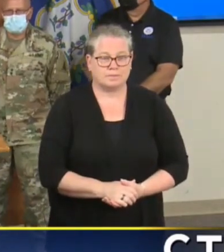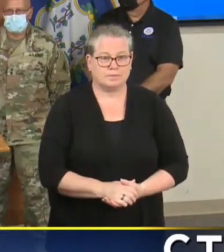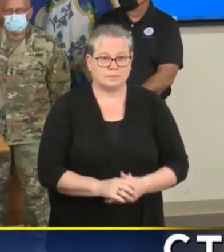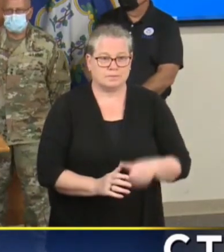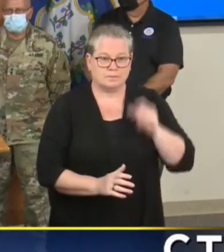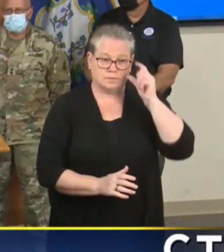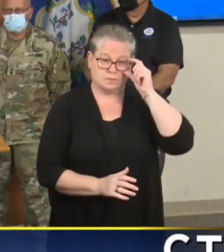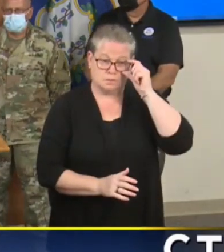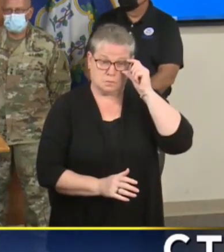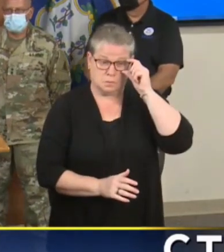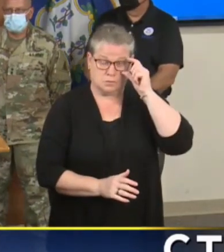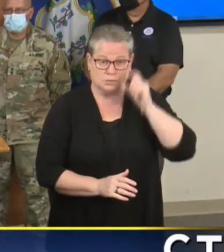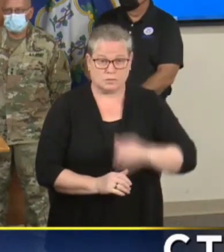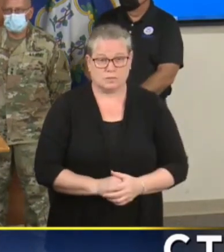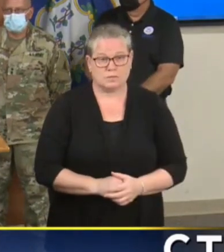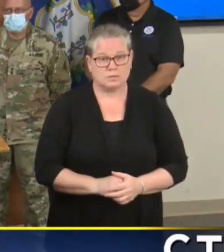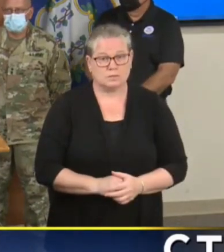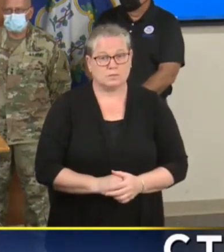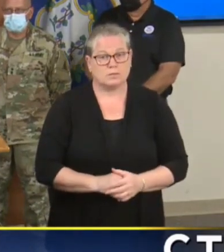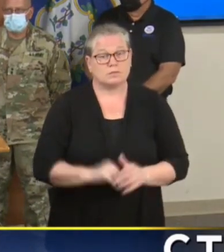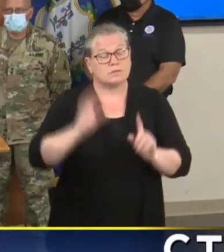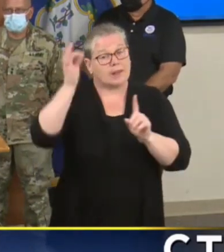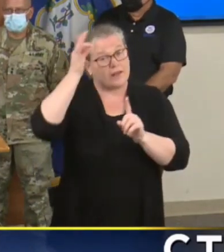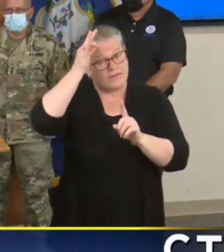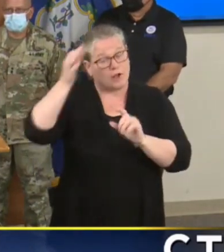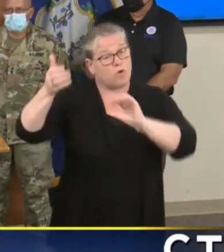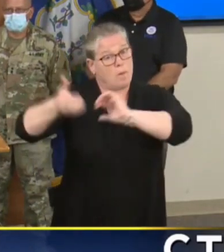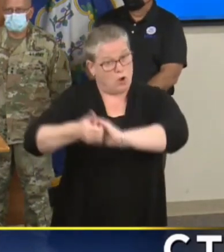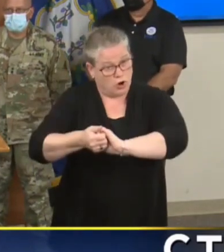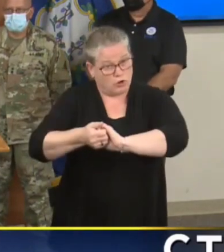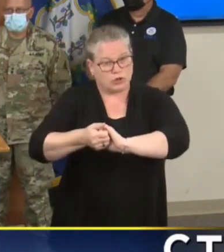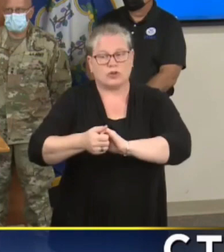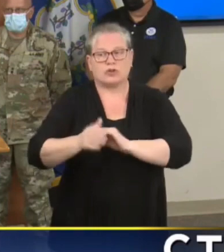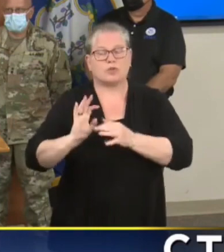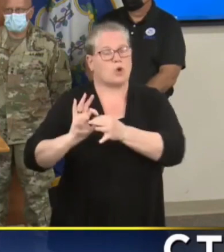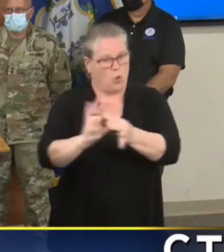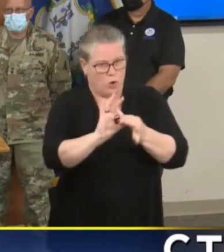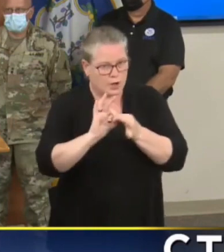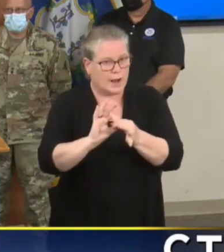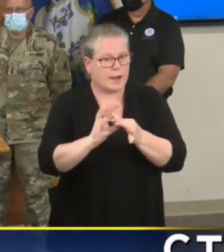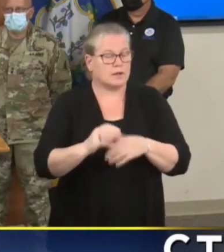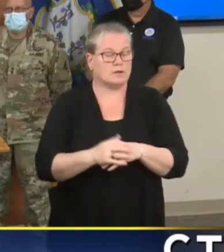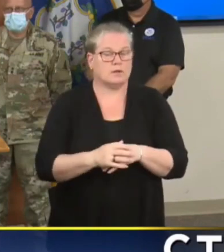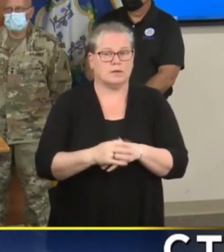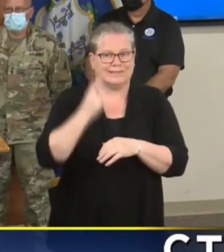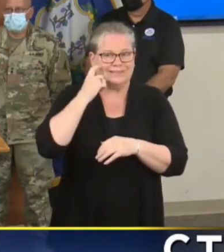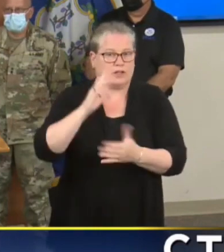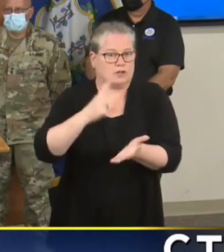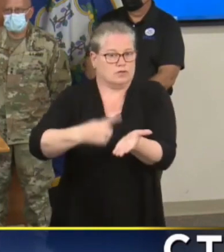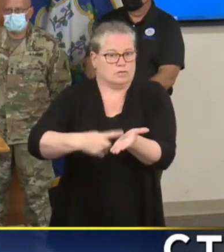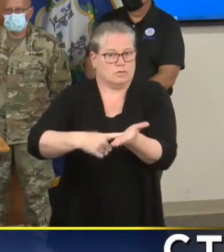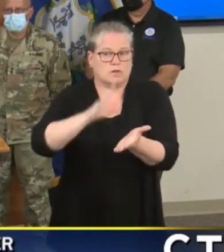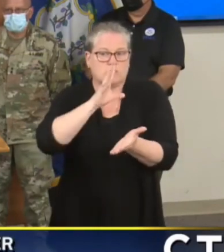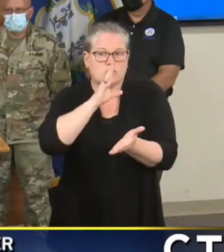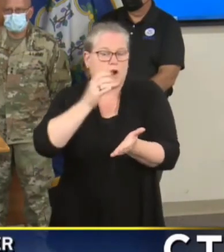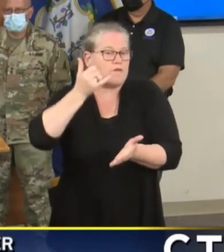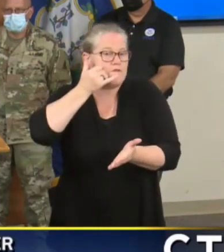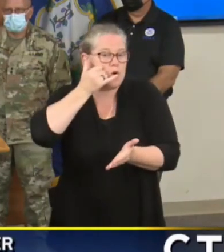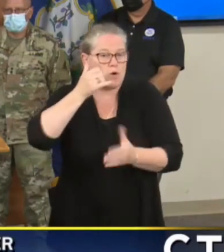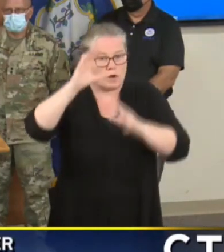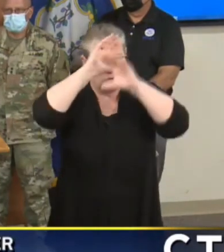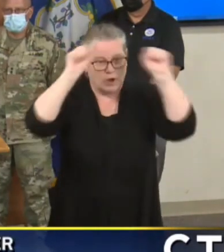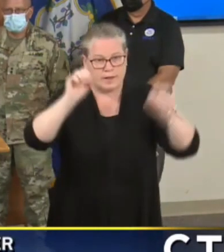We've had very close coordination with our federal partners. I just got off the phone like I said with President Biden. We have a regional FEMA